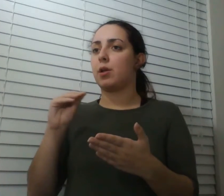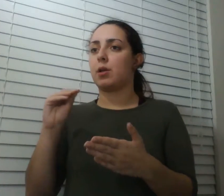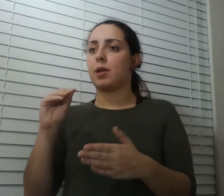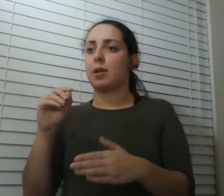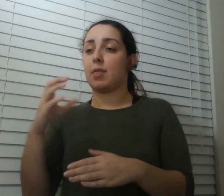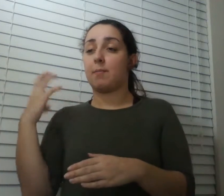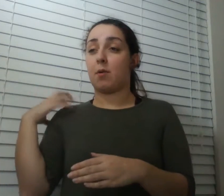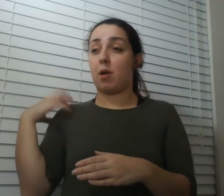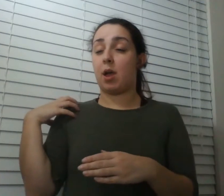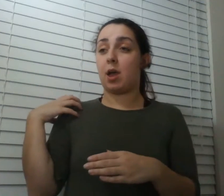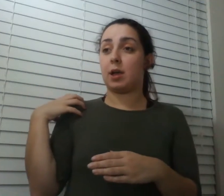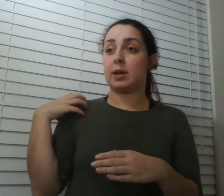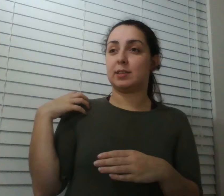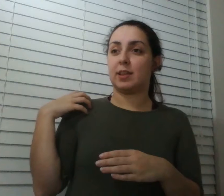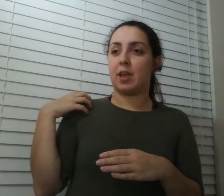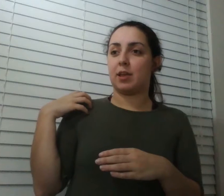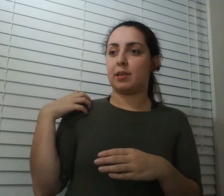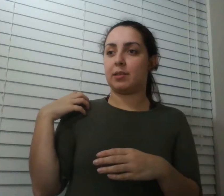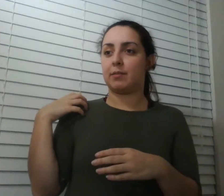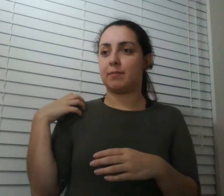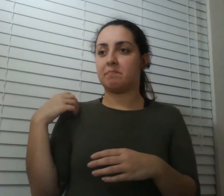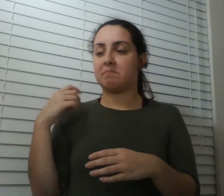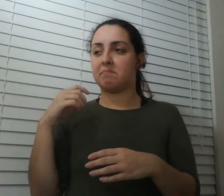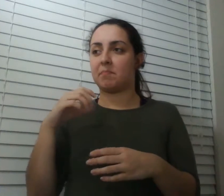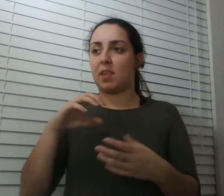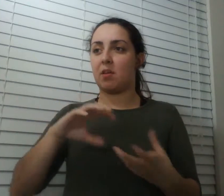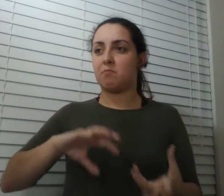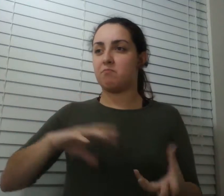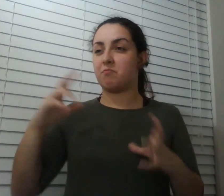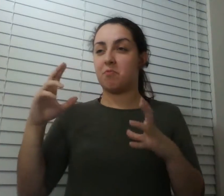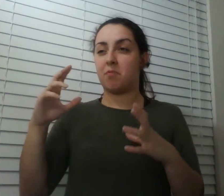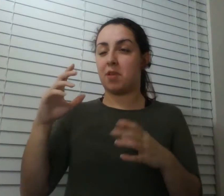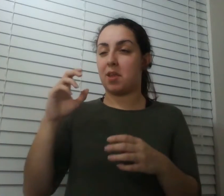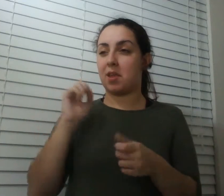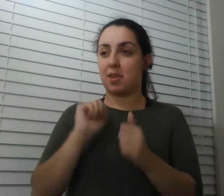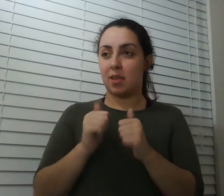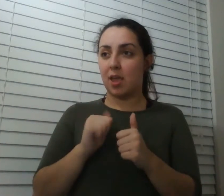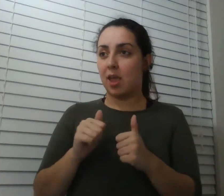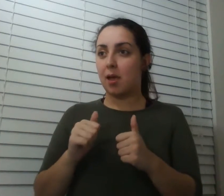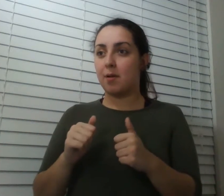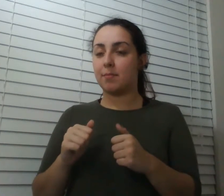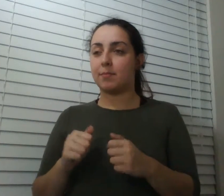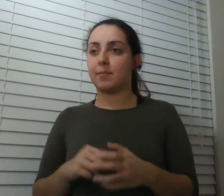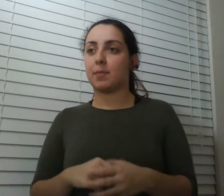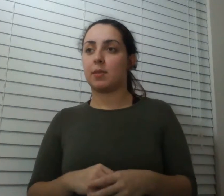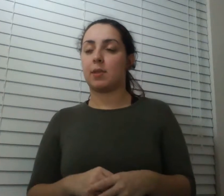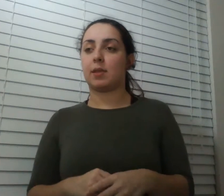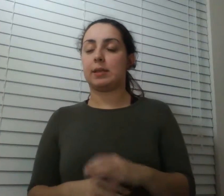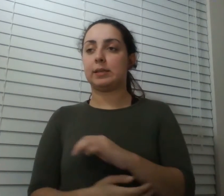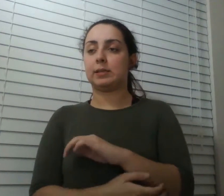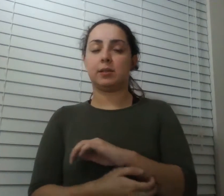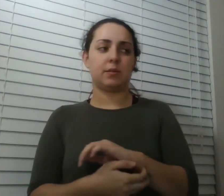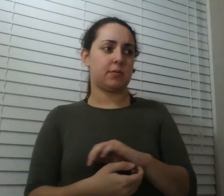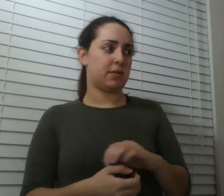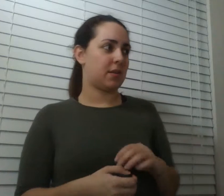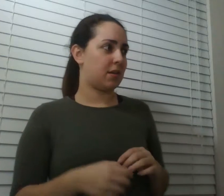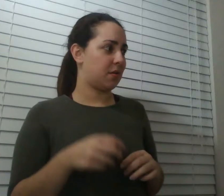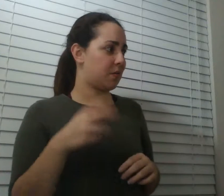we're throwing games not always we're bowing down sometimes taking it up the fanny from cotton hell because you need their business